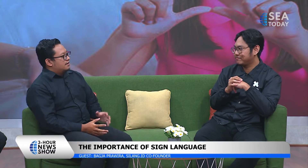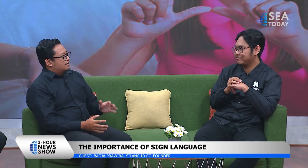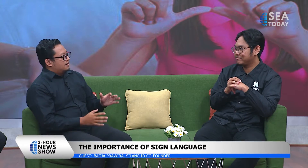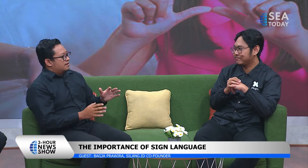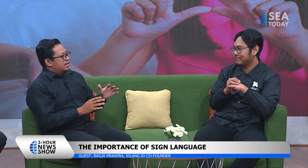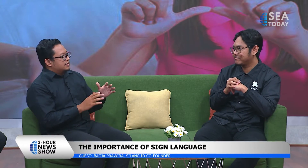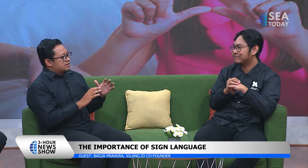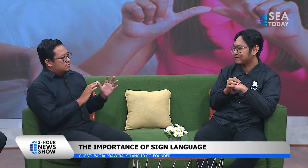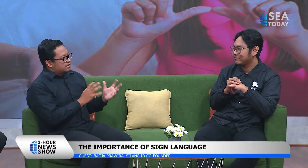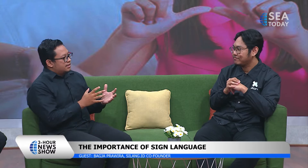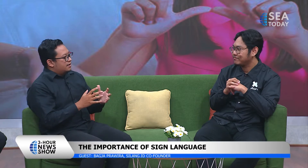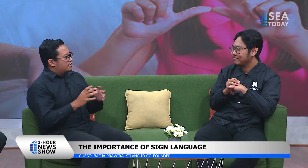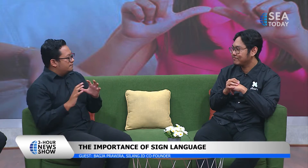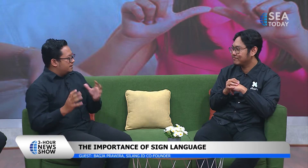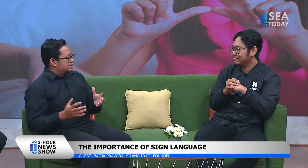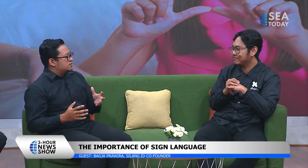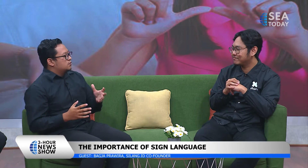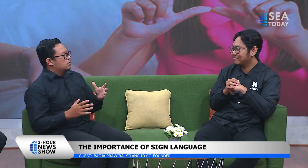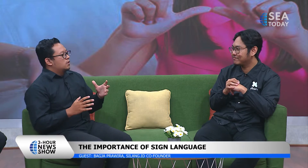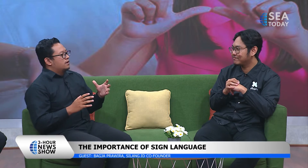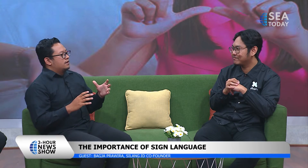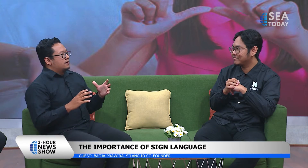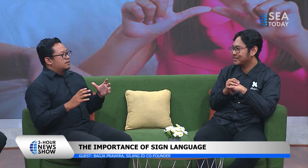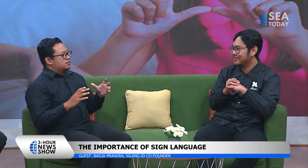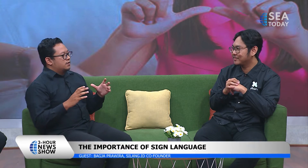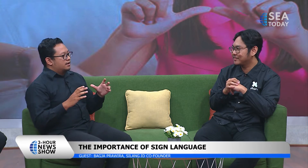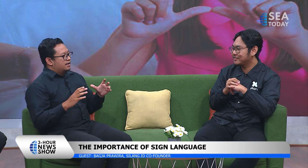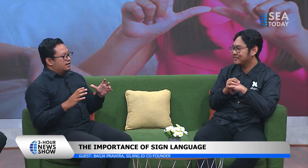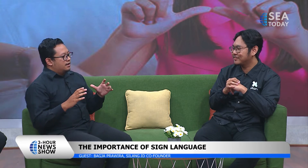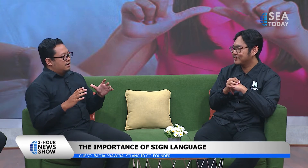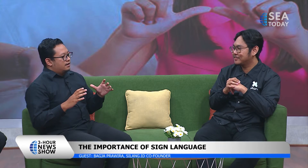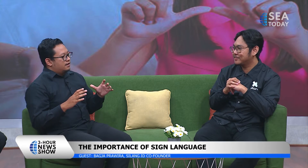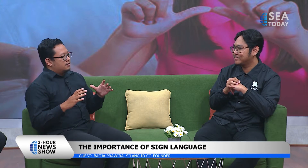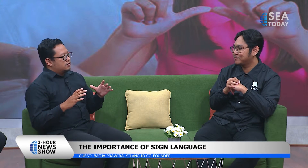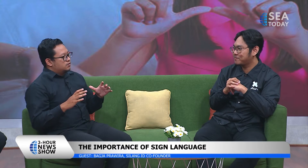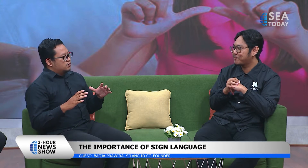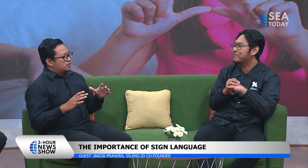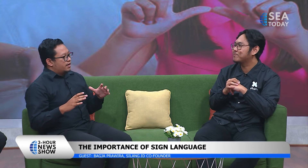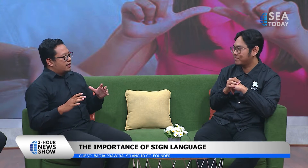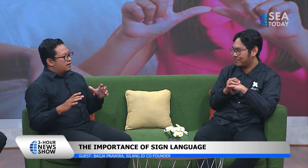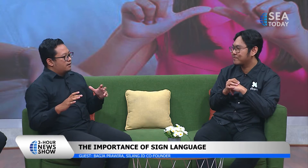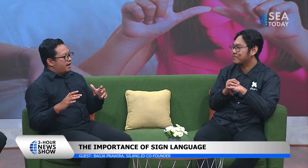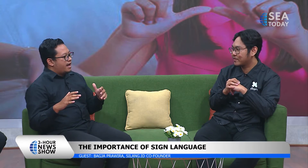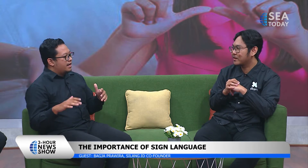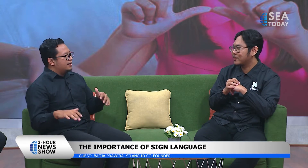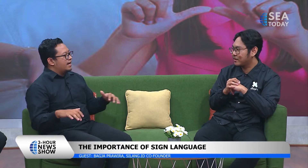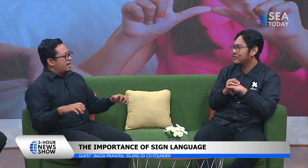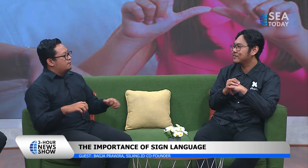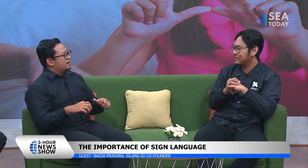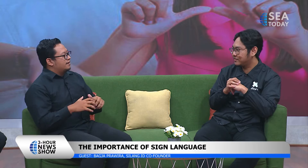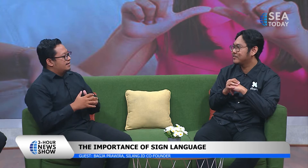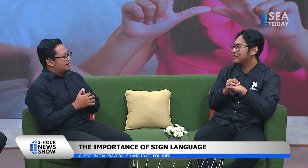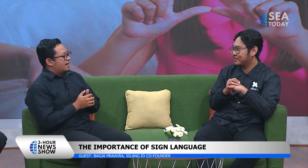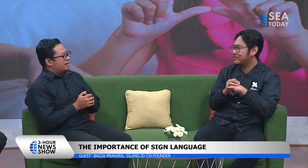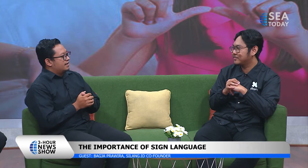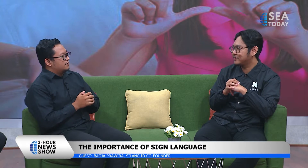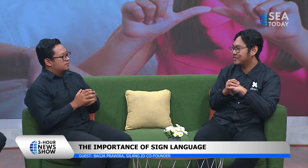institution and companies to to uh to hand in hand one another and then to